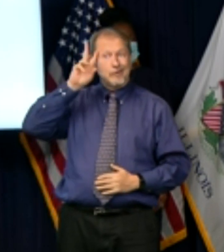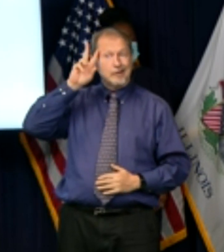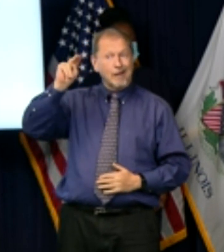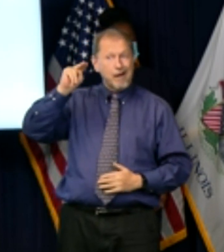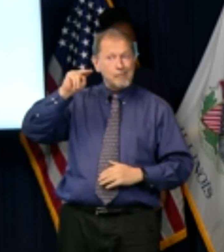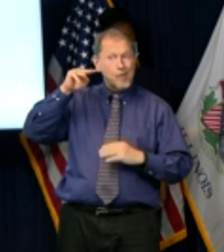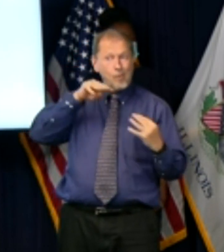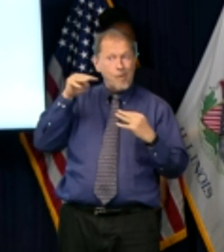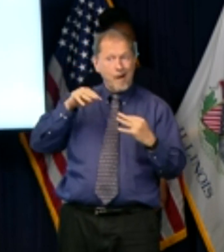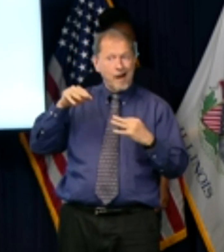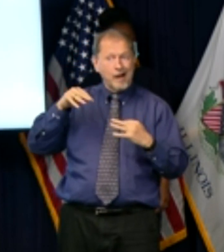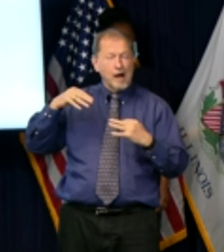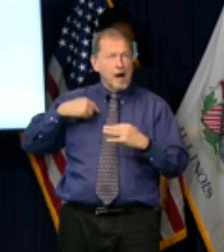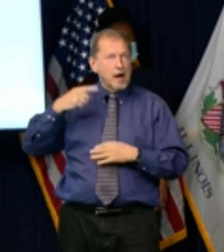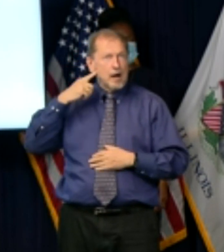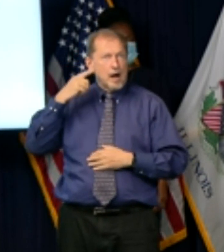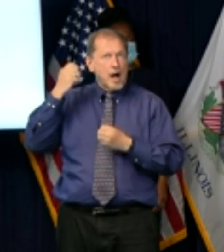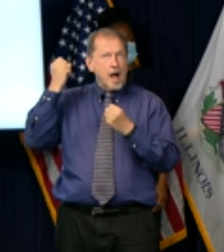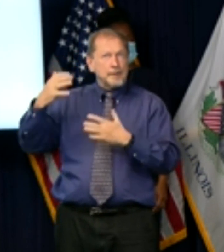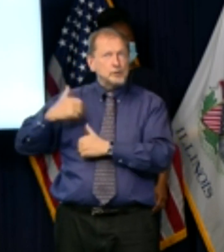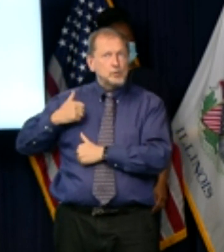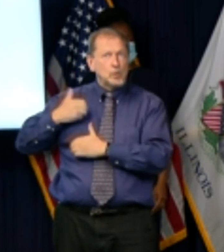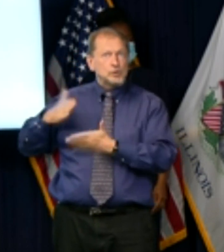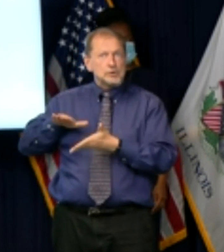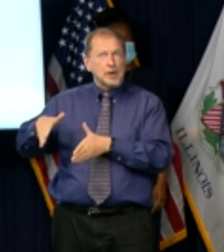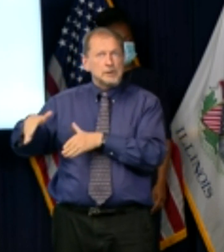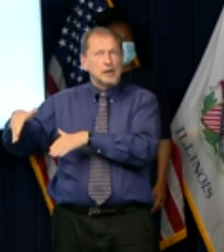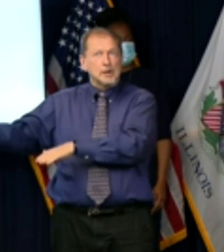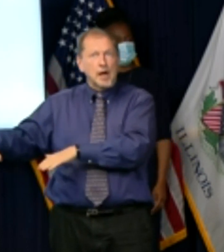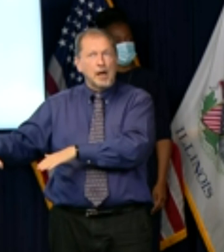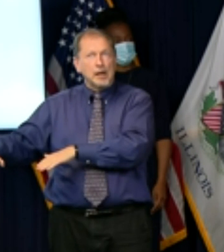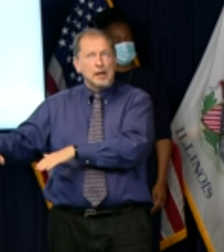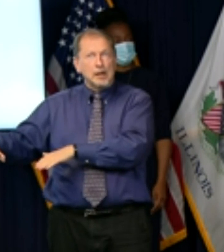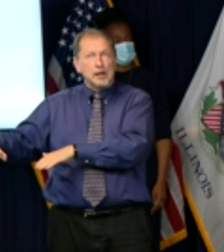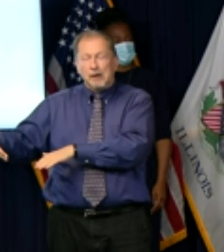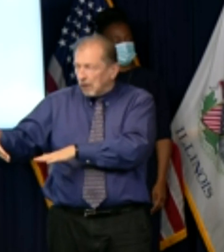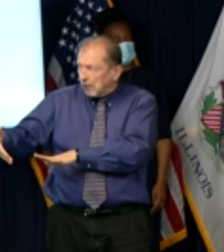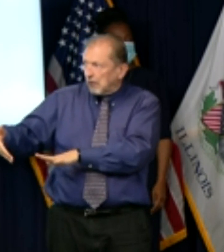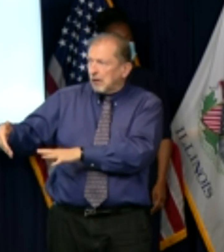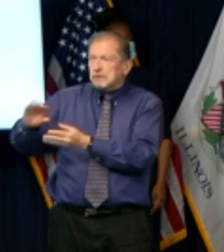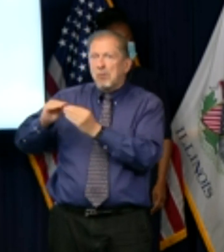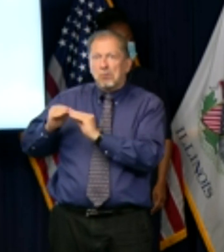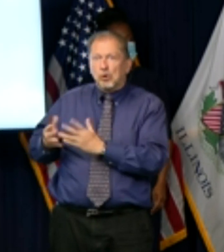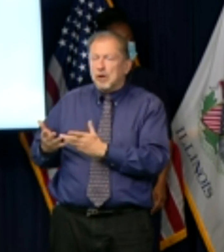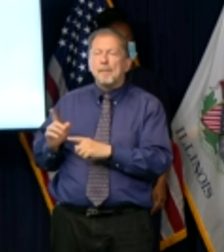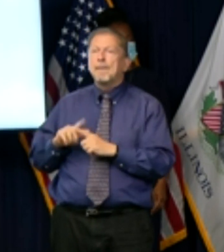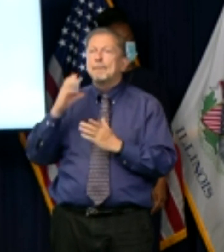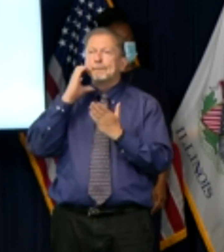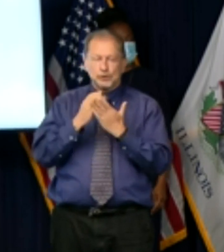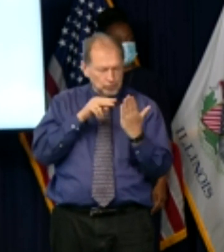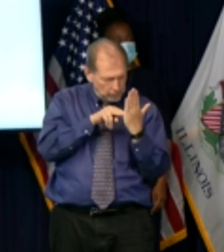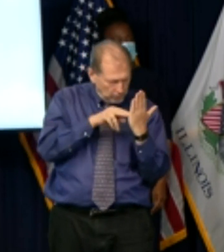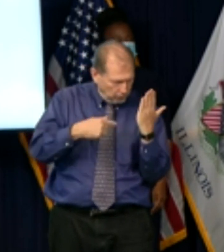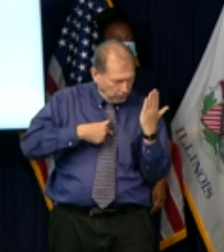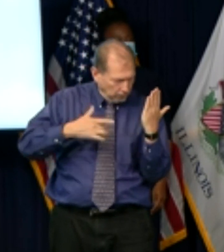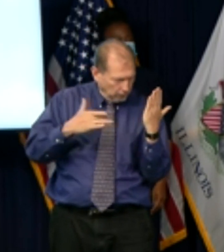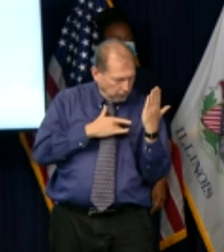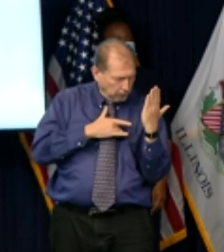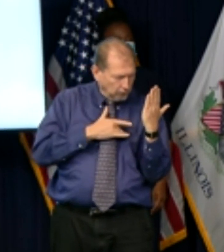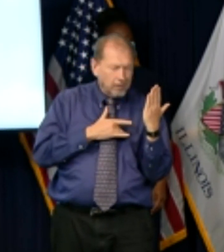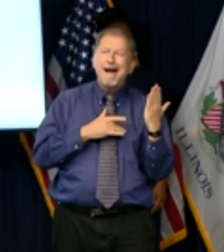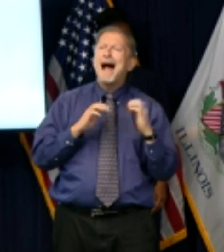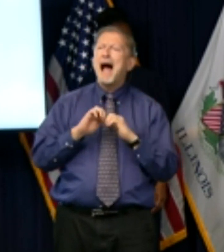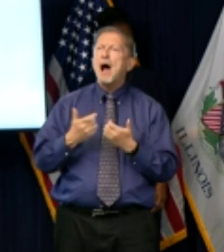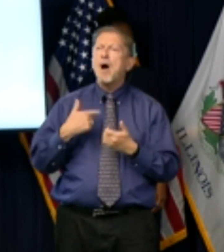unfortunately i can't show you pictures of the suffering of our patients but hopefully you can tell from the tone